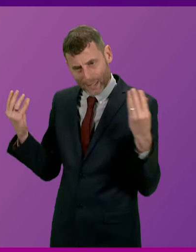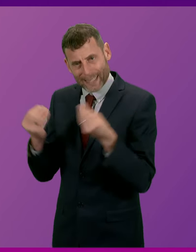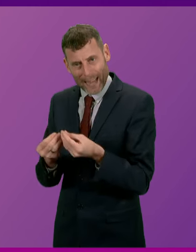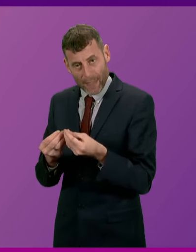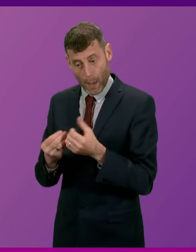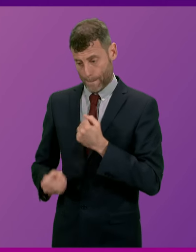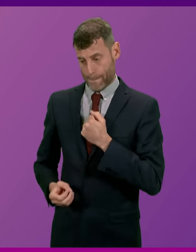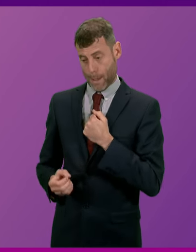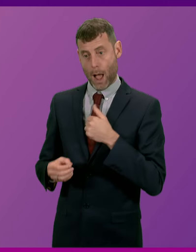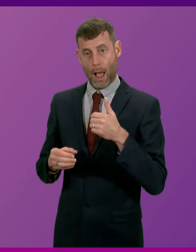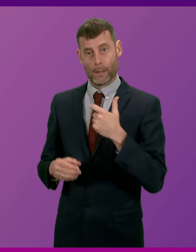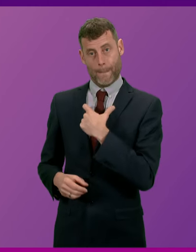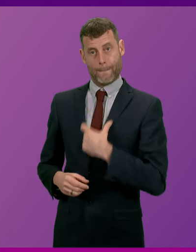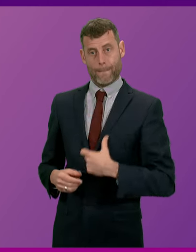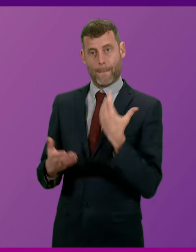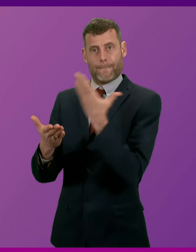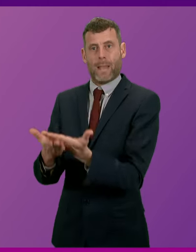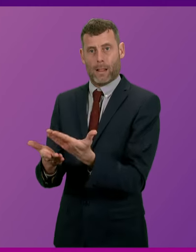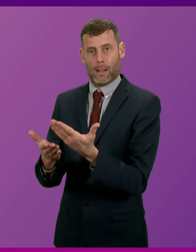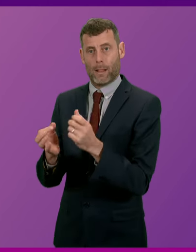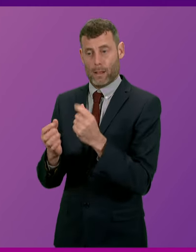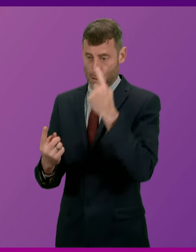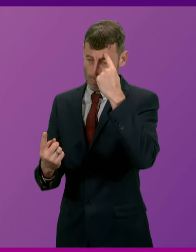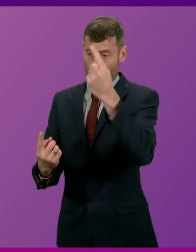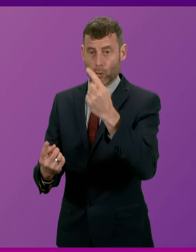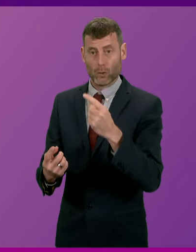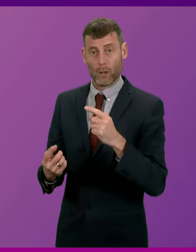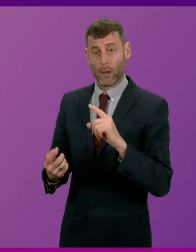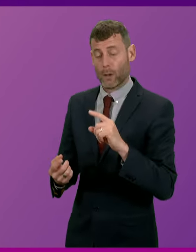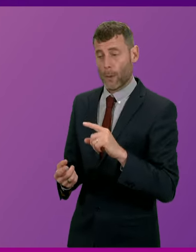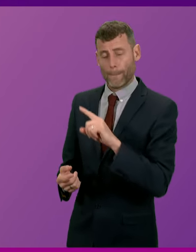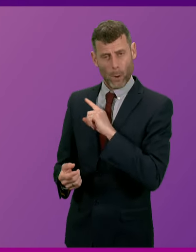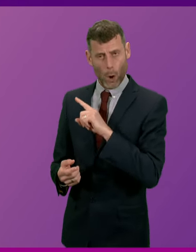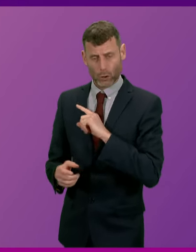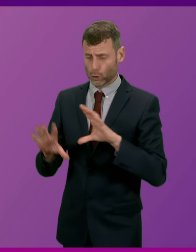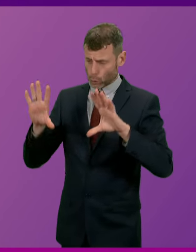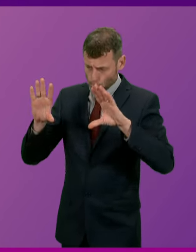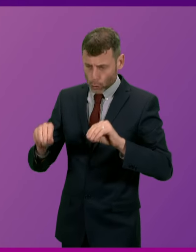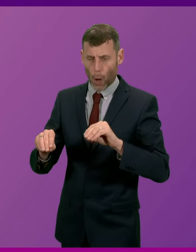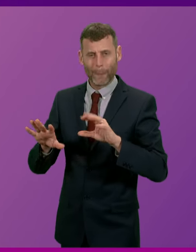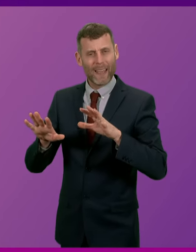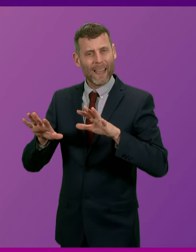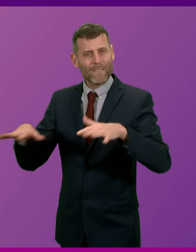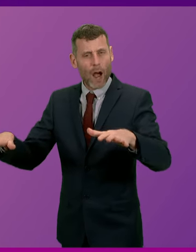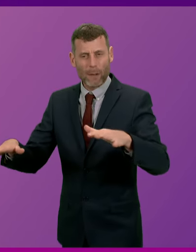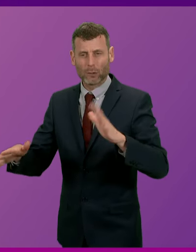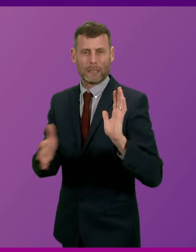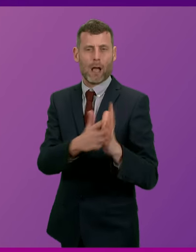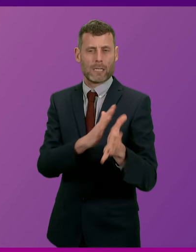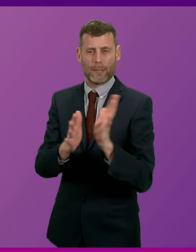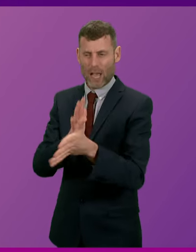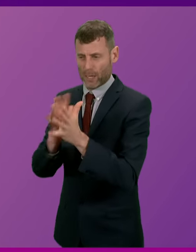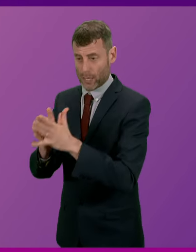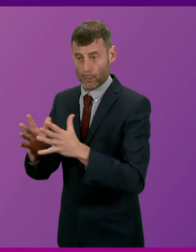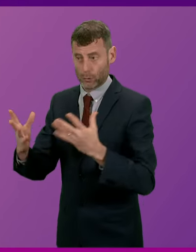proposal on ecocide law for Scotland. Preventing severe environmental harm is vital to protect